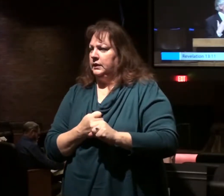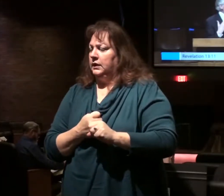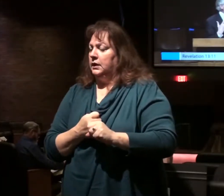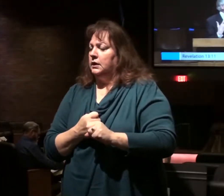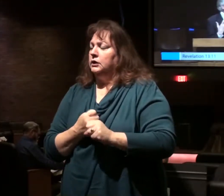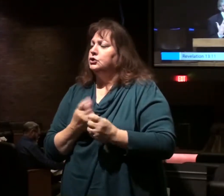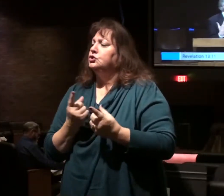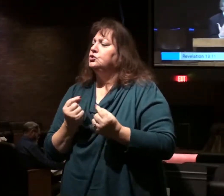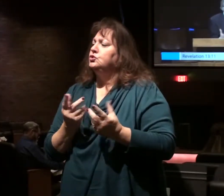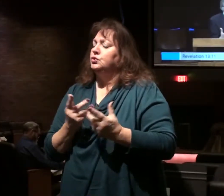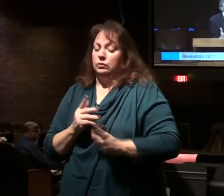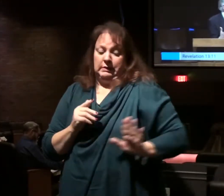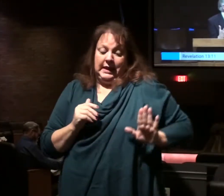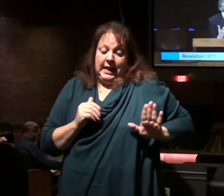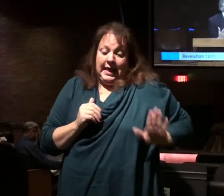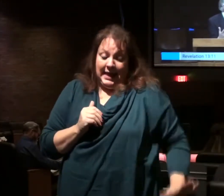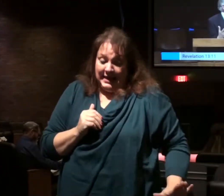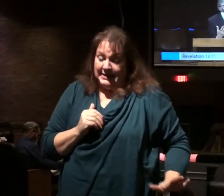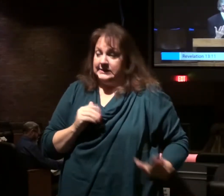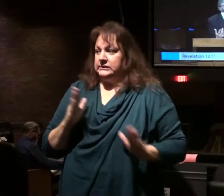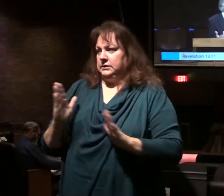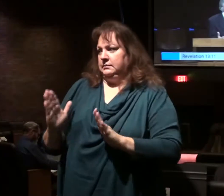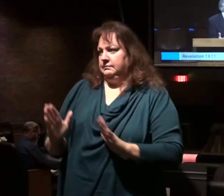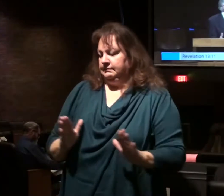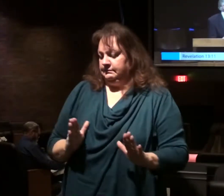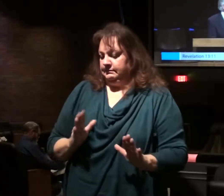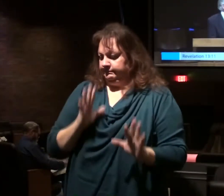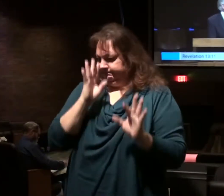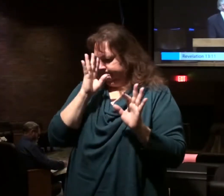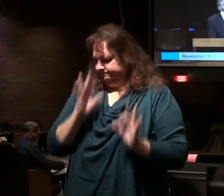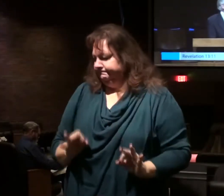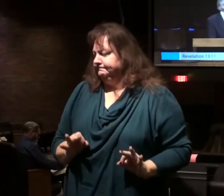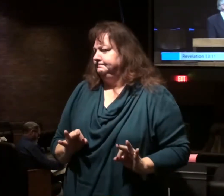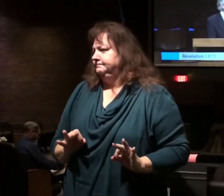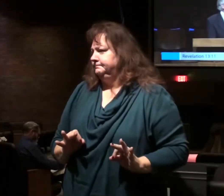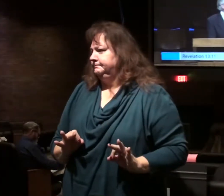accomplishing Satan's purposes and plans.